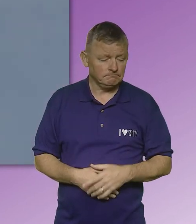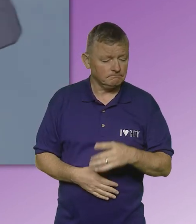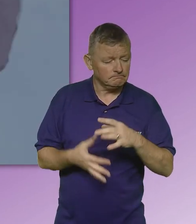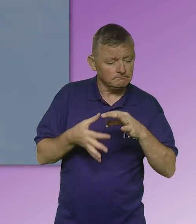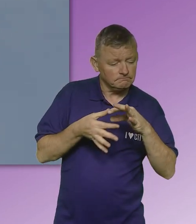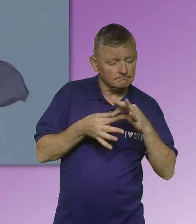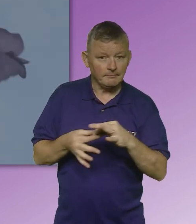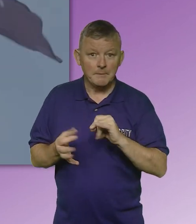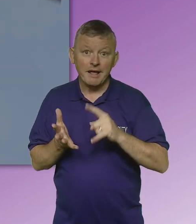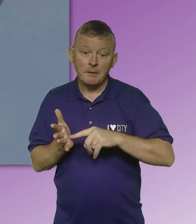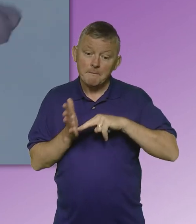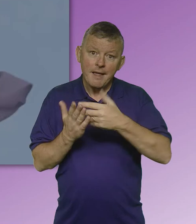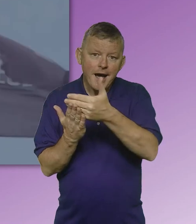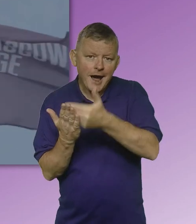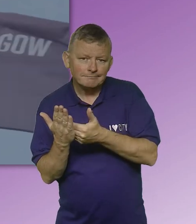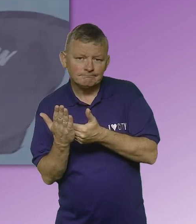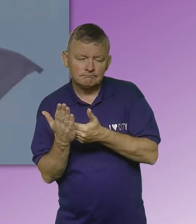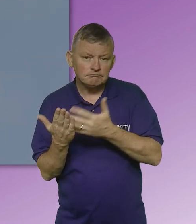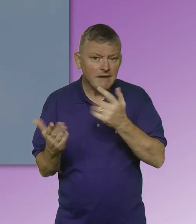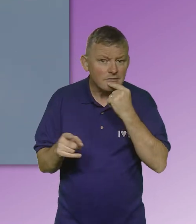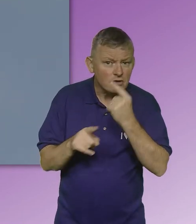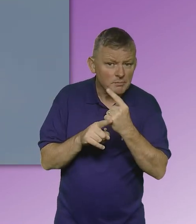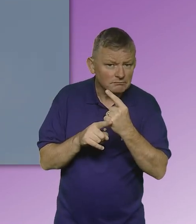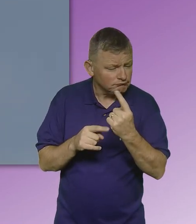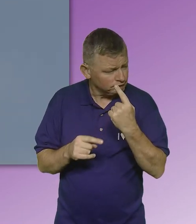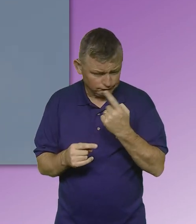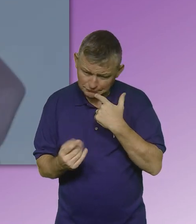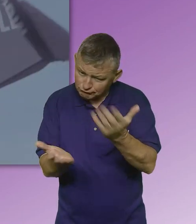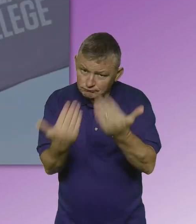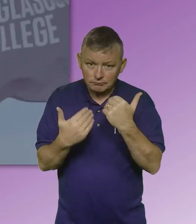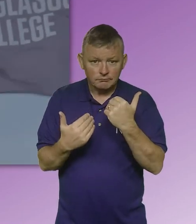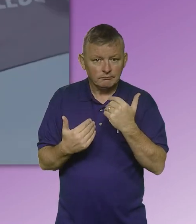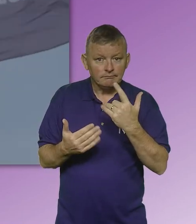Comments on this BSL action plan are welcome and should be directed to the lead officer.